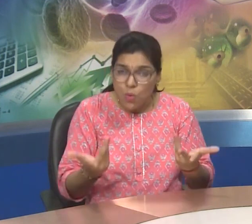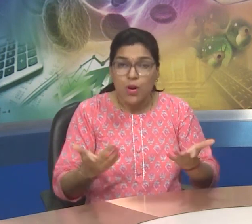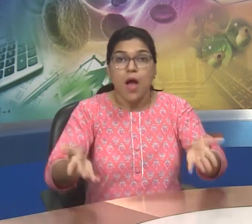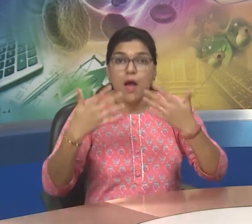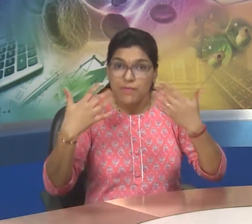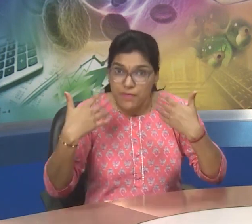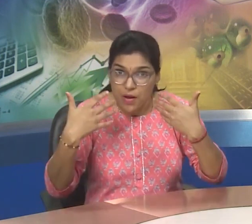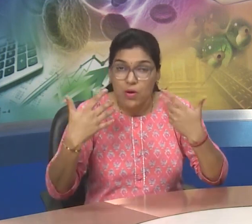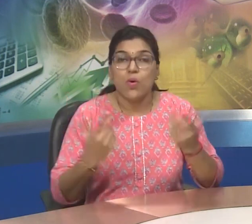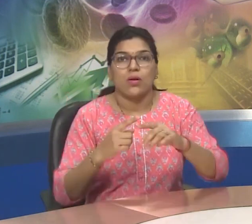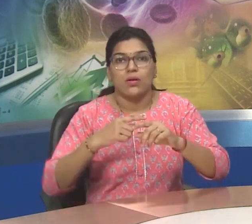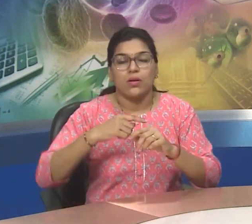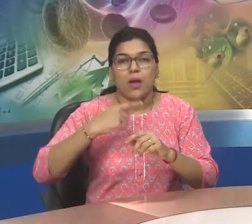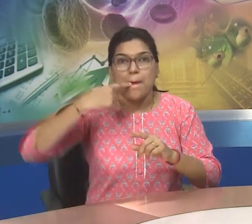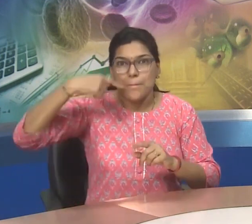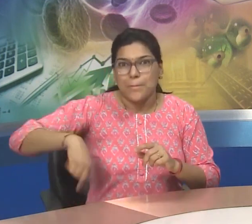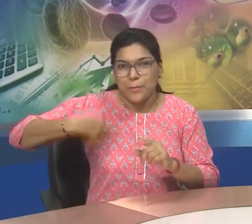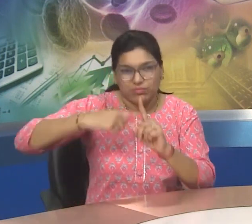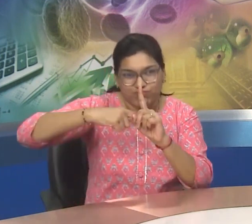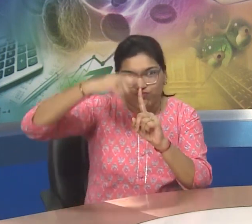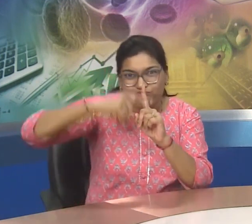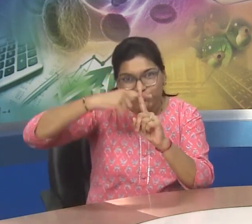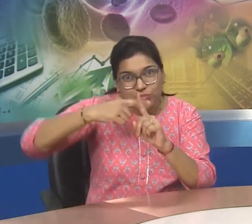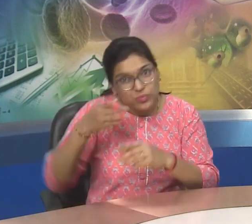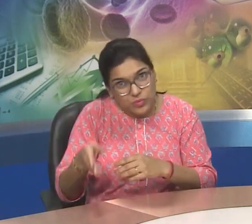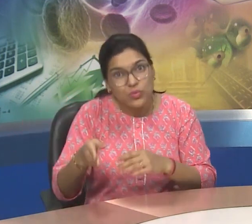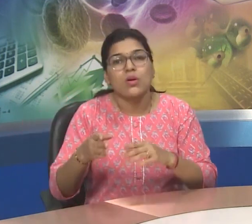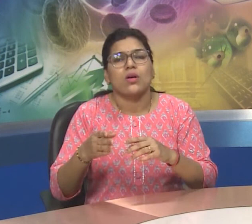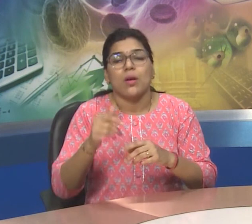land, temperature,